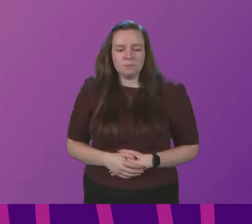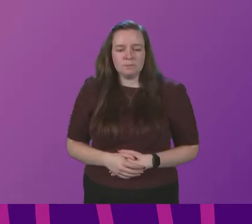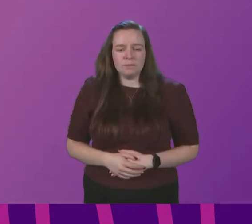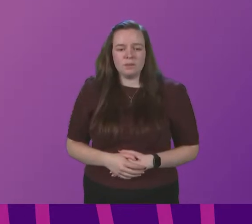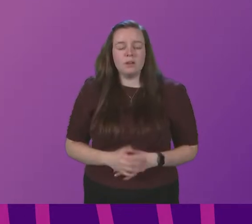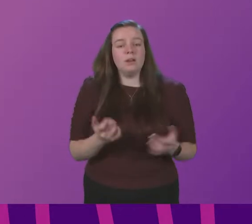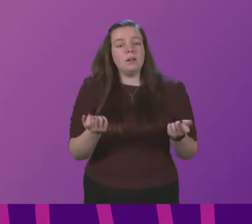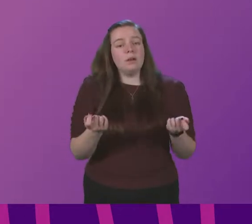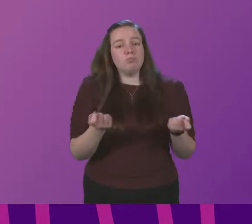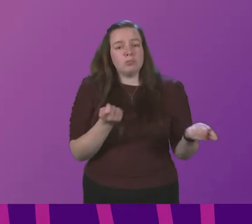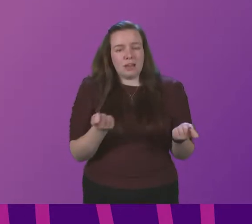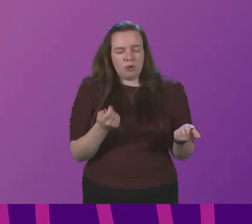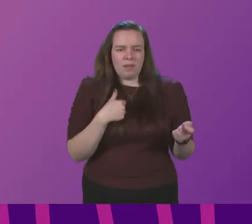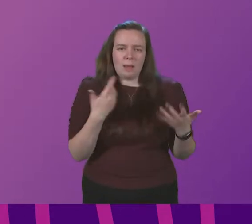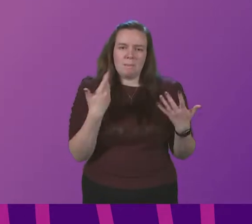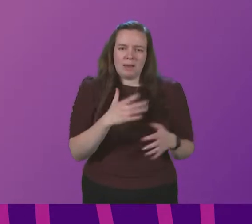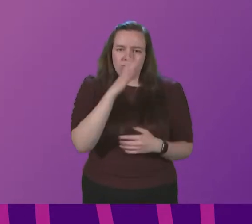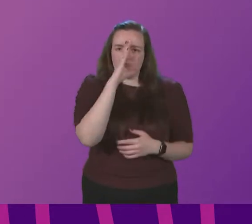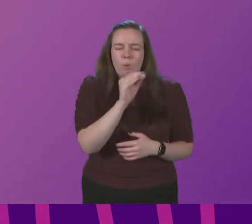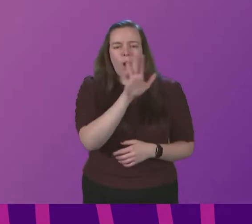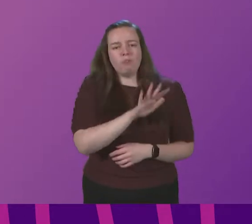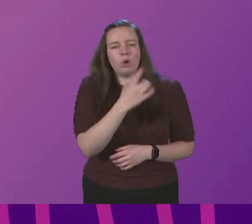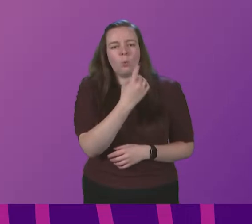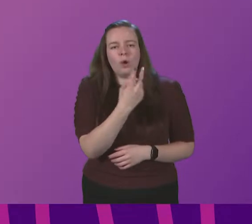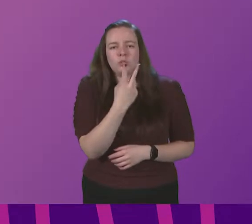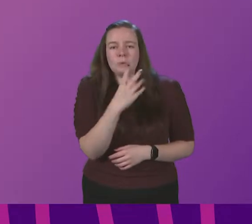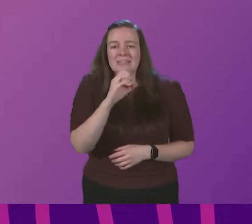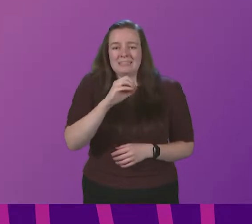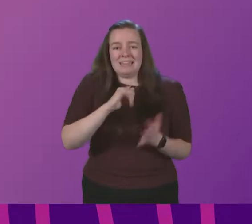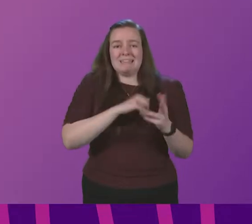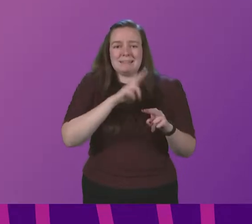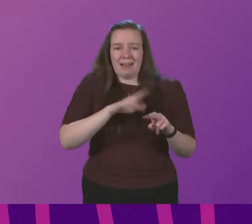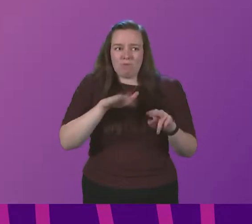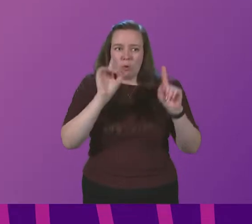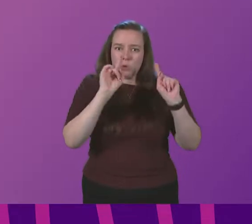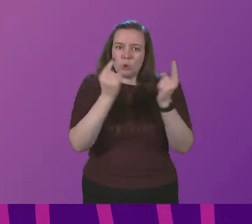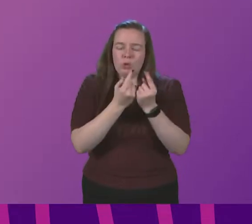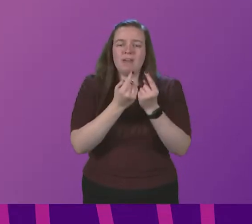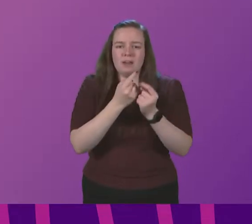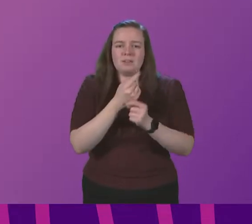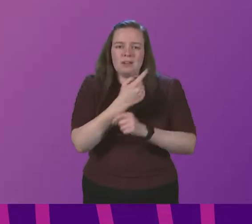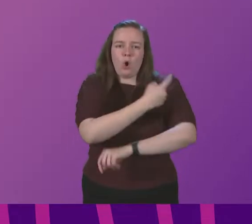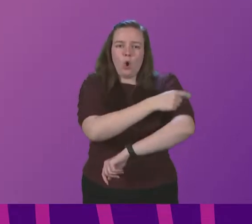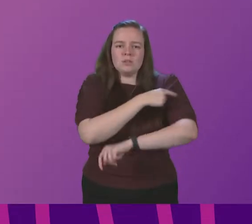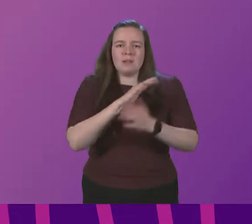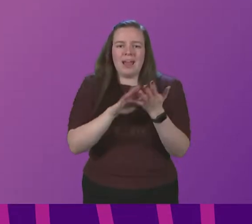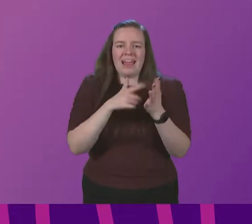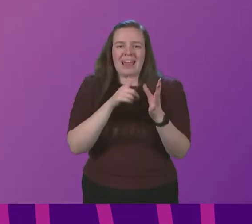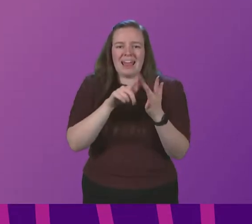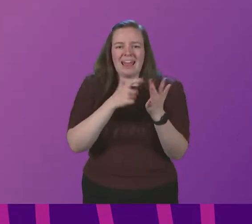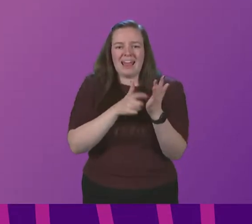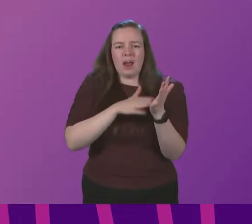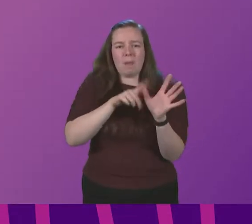it has been reported that around 120 staff from University Hospital Hare Myers in my constituency